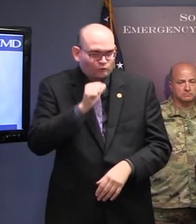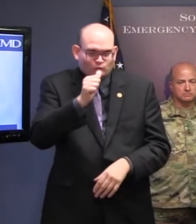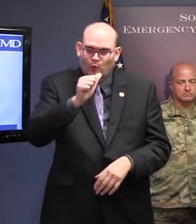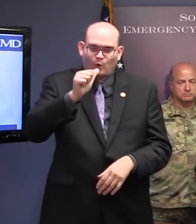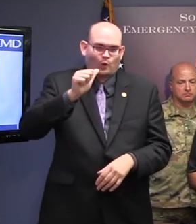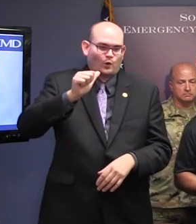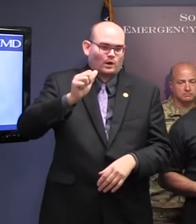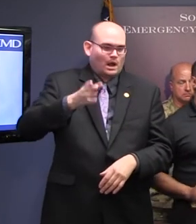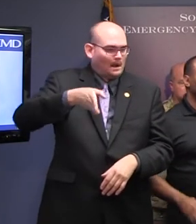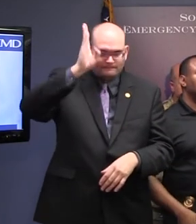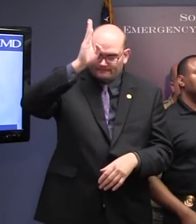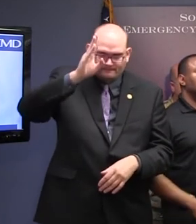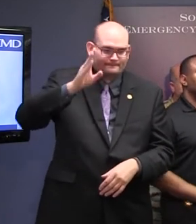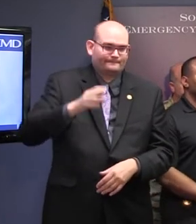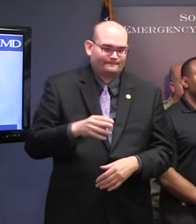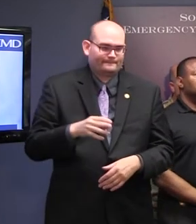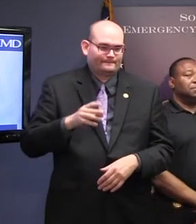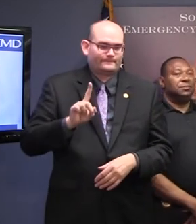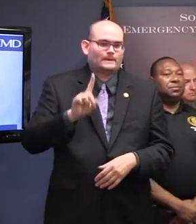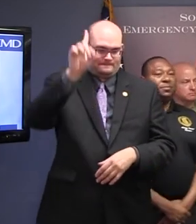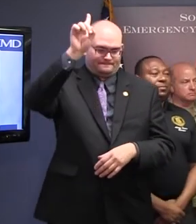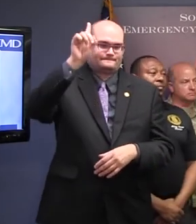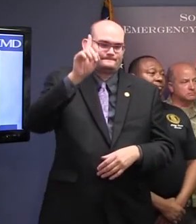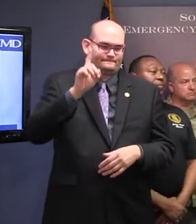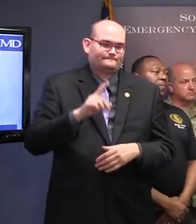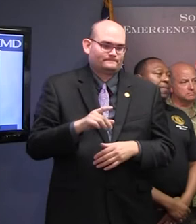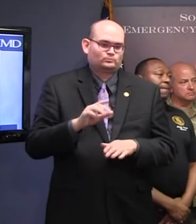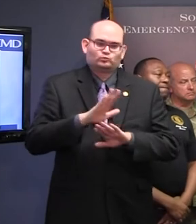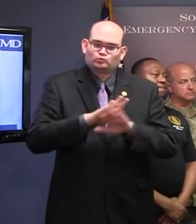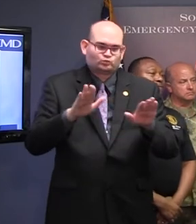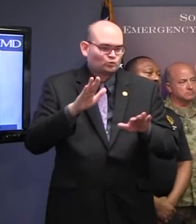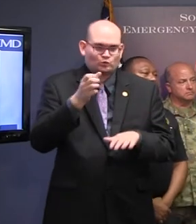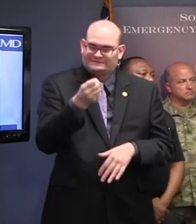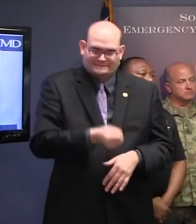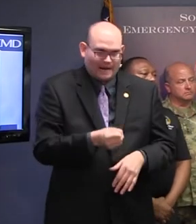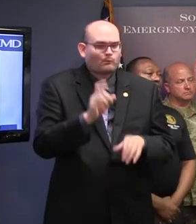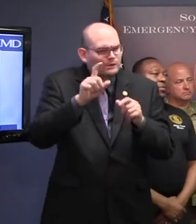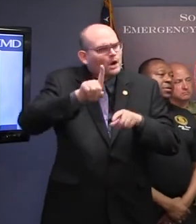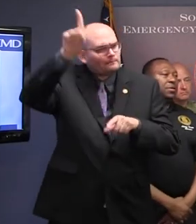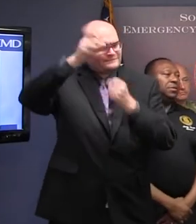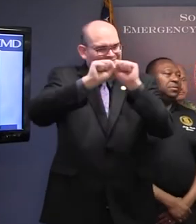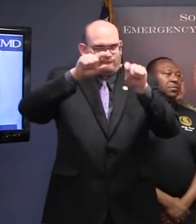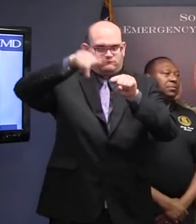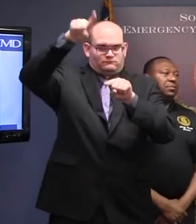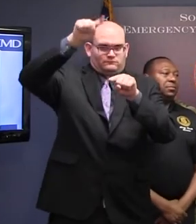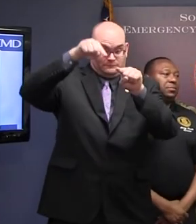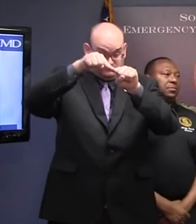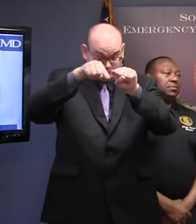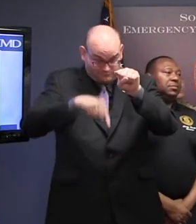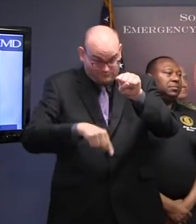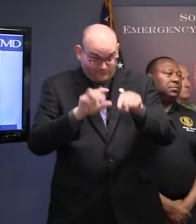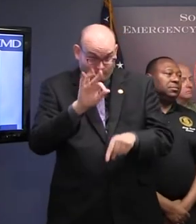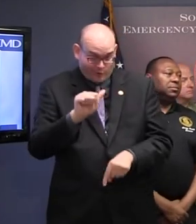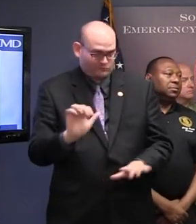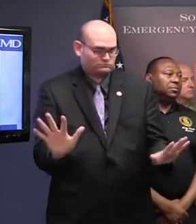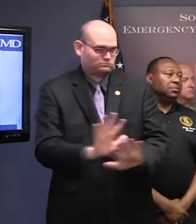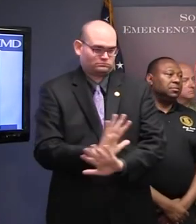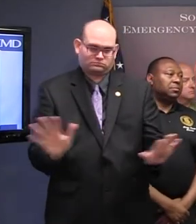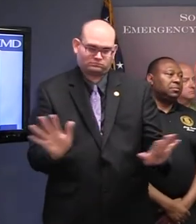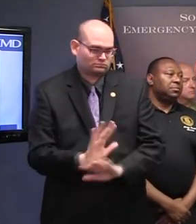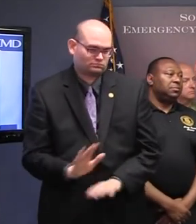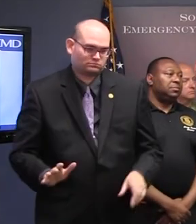efforts. I have a storm surge question. At the I, worst-case scenario, how much do we think the storm surge could be?